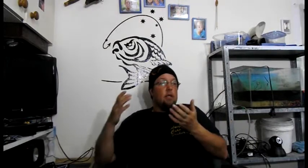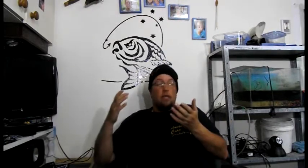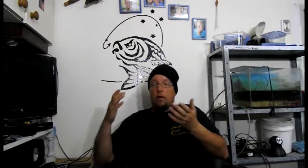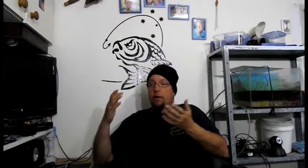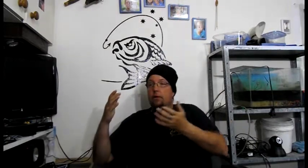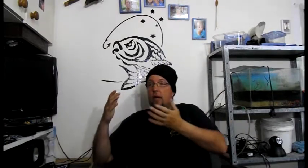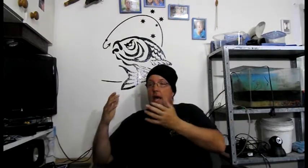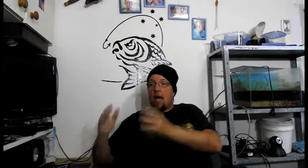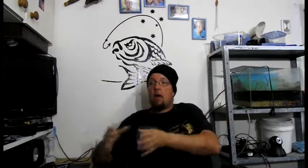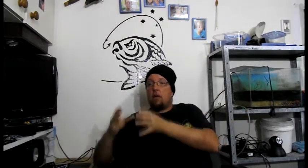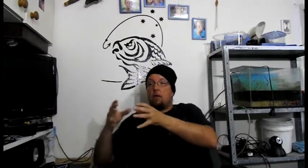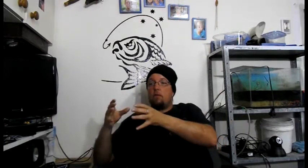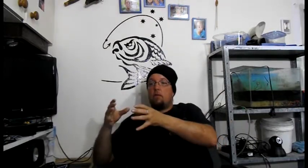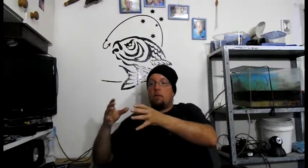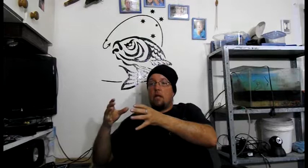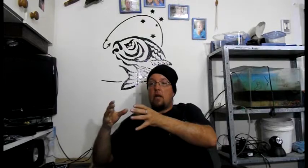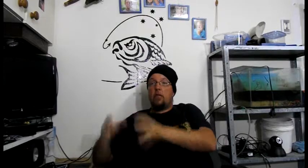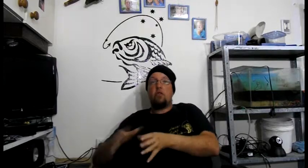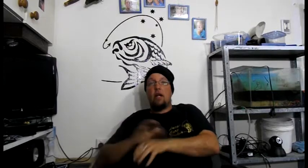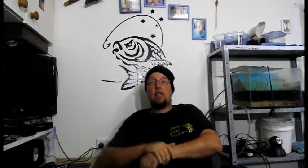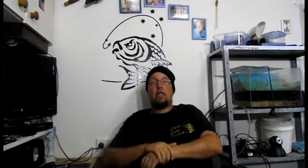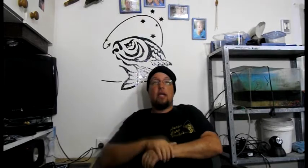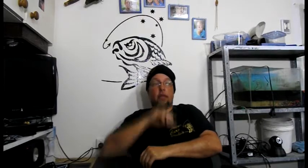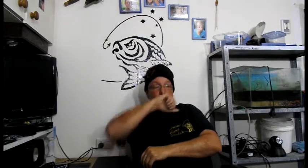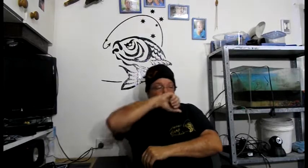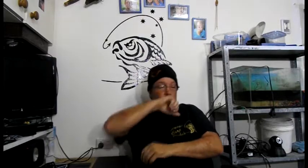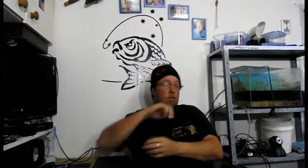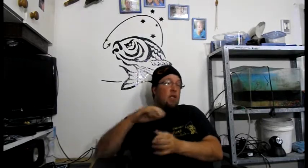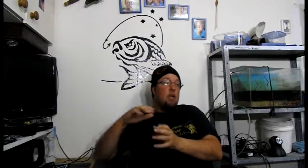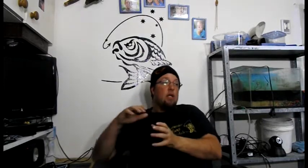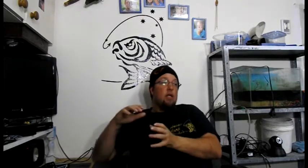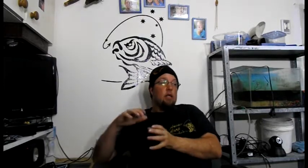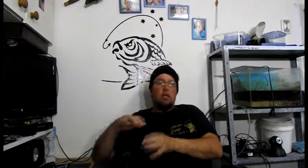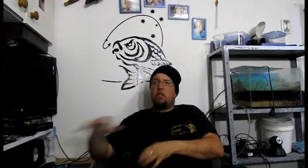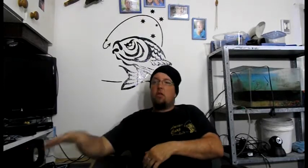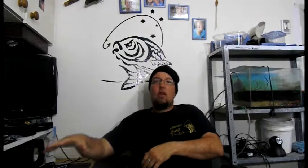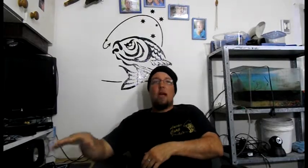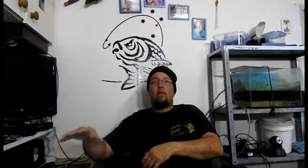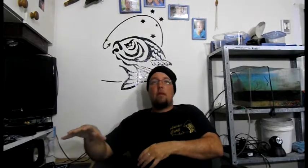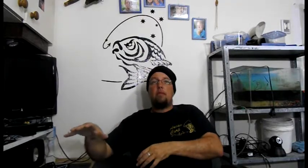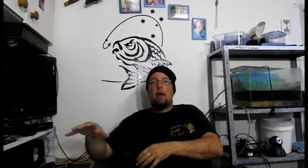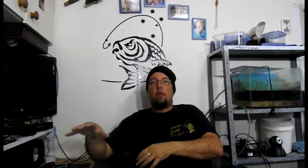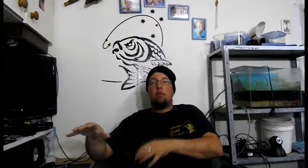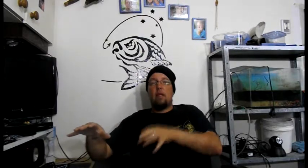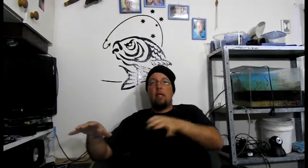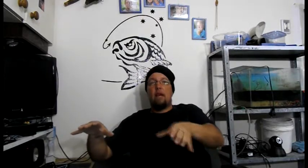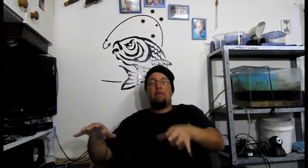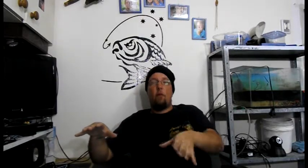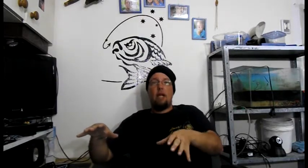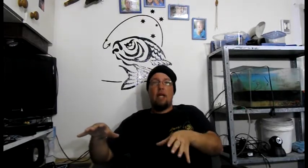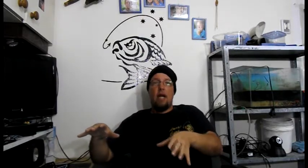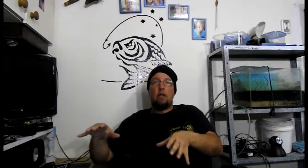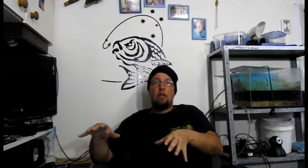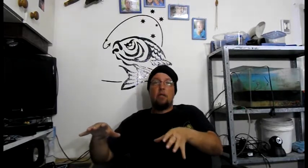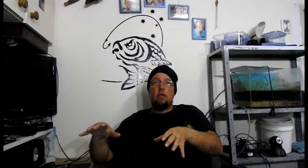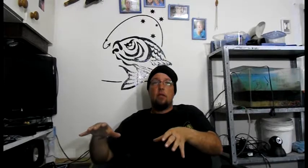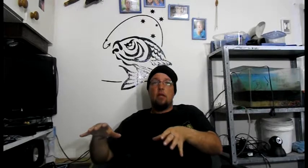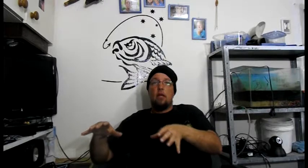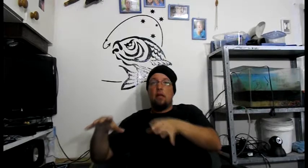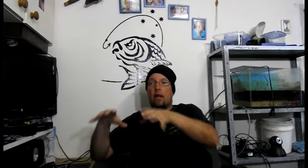So how can he turn around and say that it's not going to have an impact when in that 48 hours, they